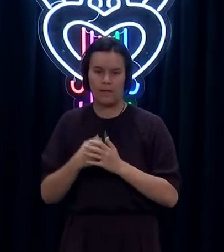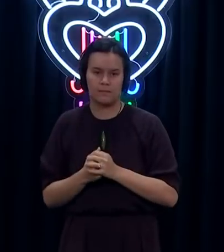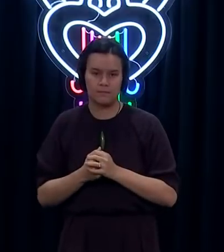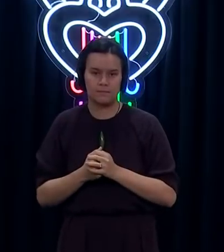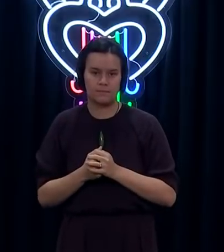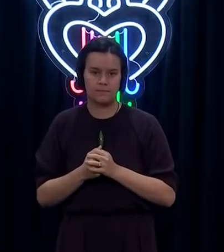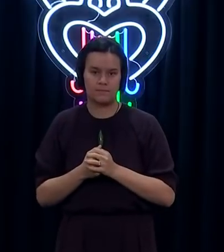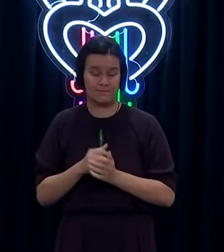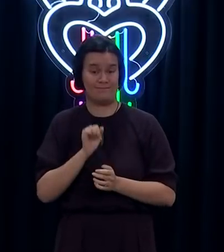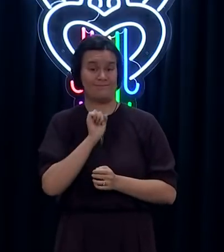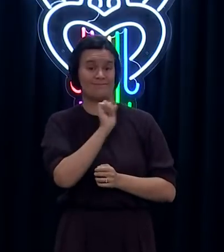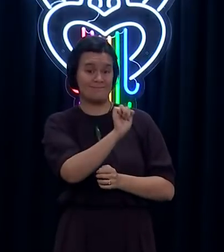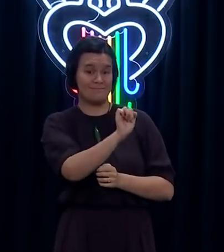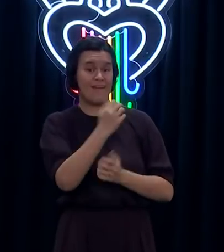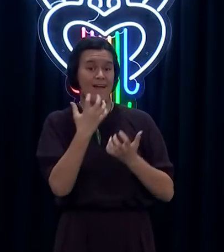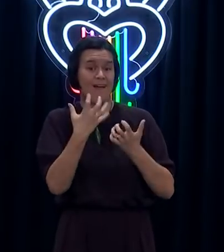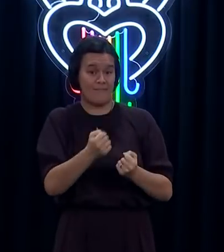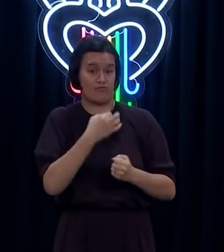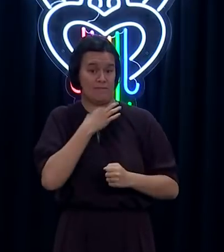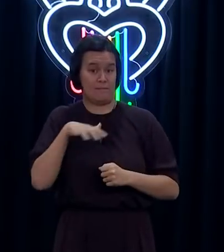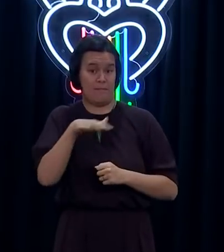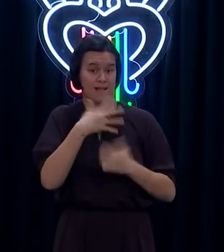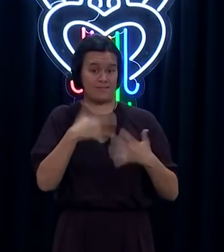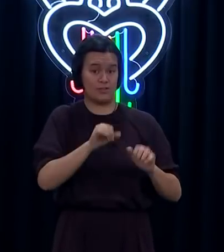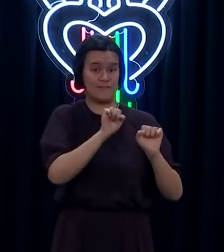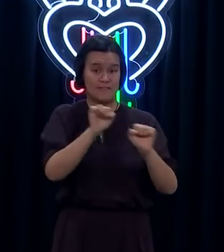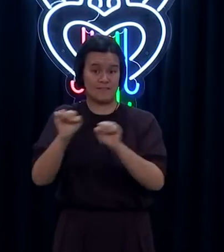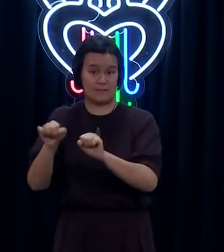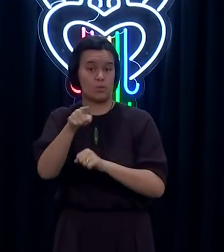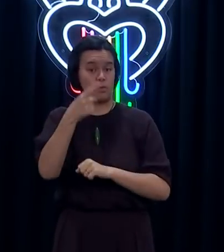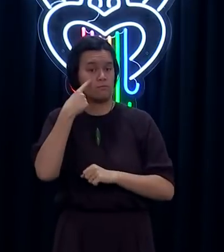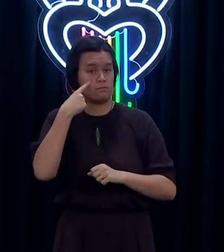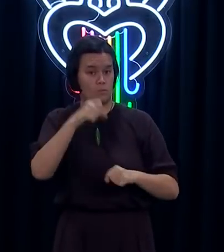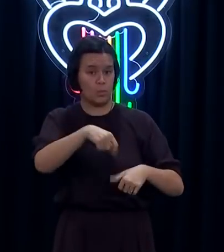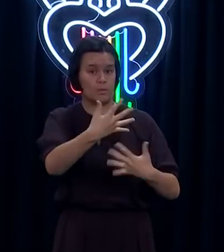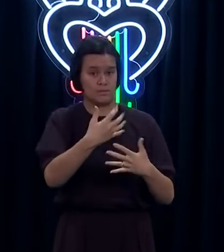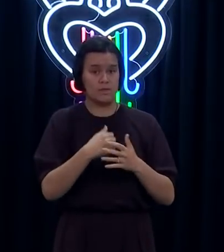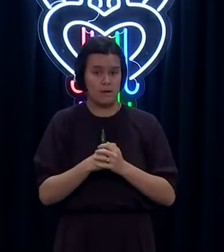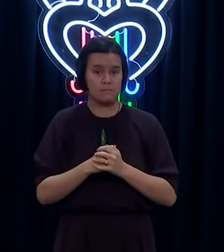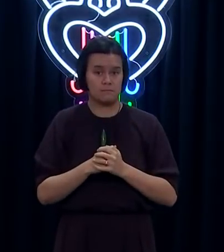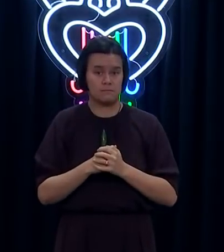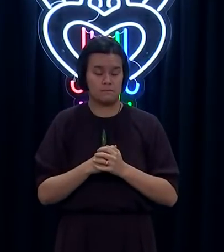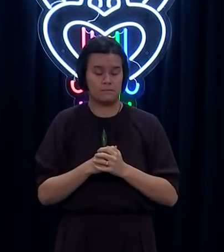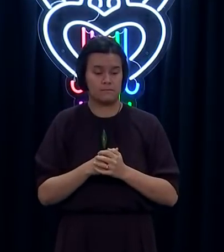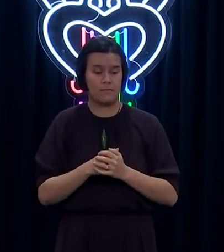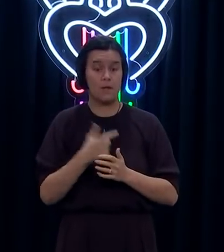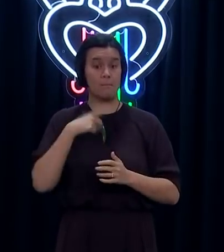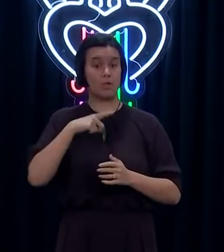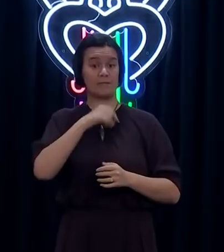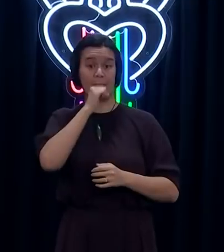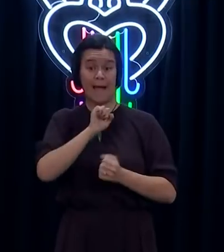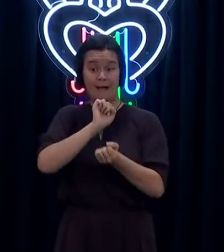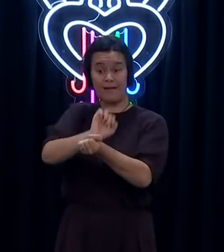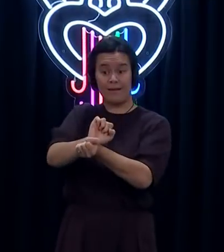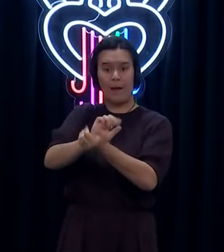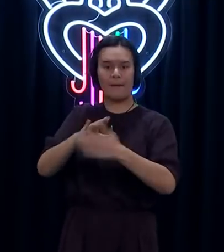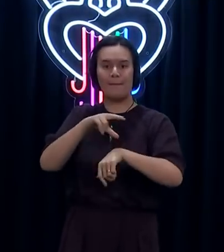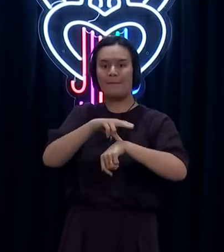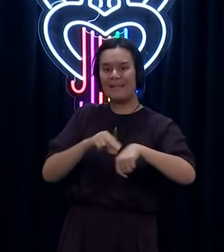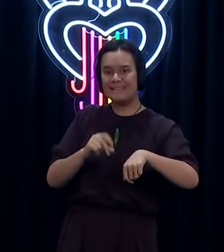so far been added to the Ministry's website. Four police staff are now isolating following contact with this case.